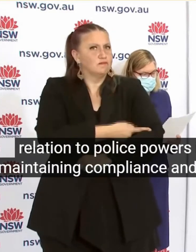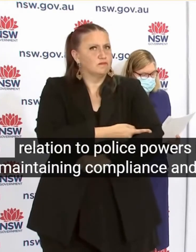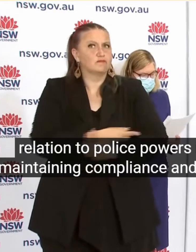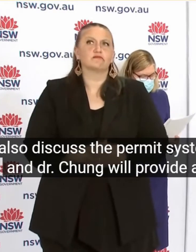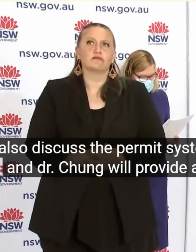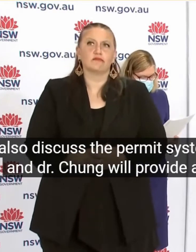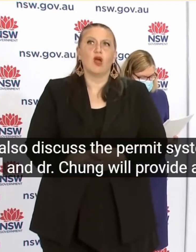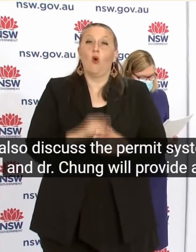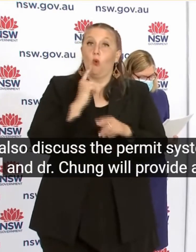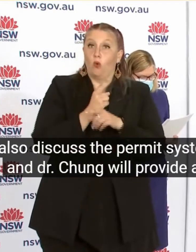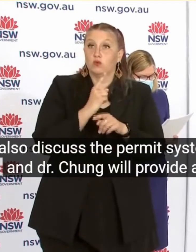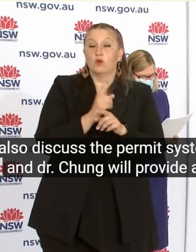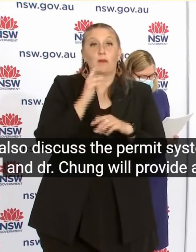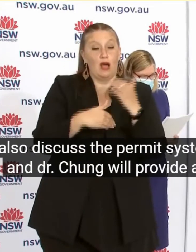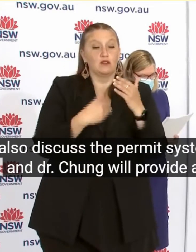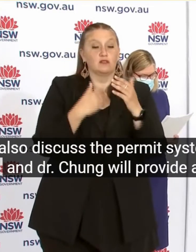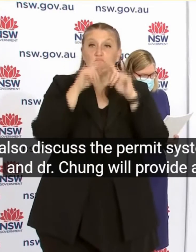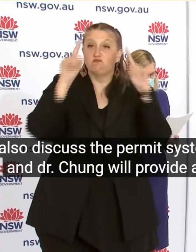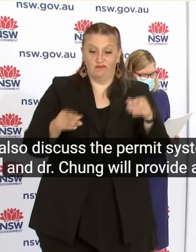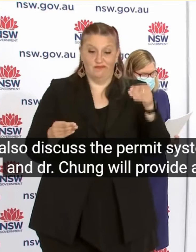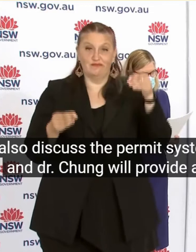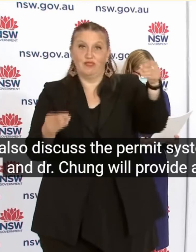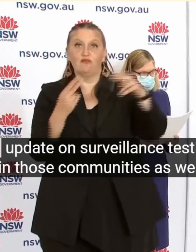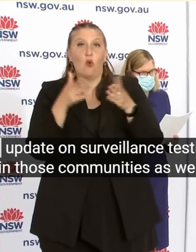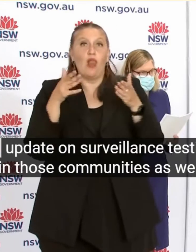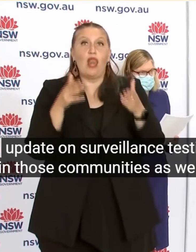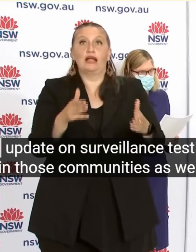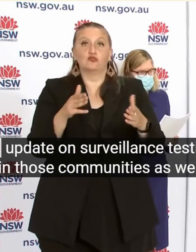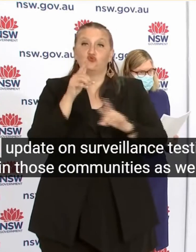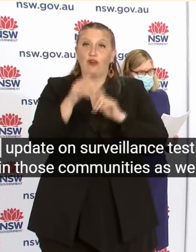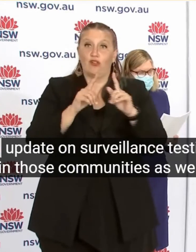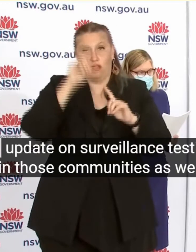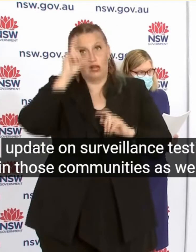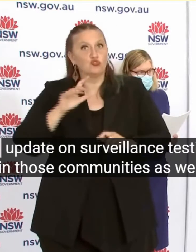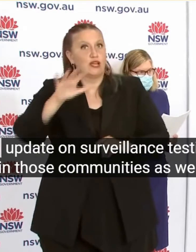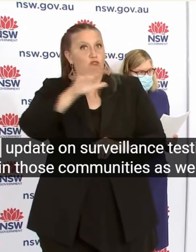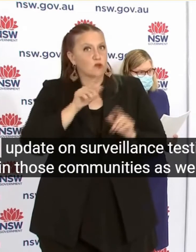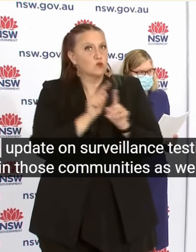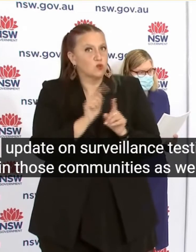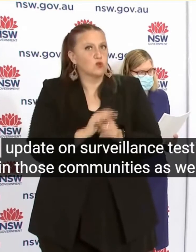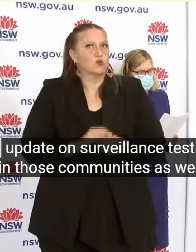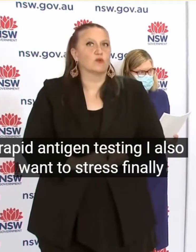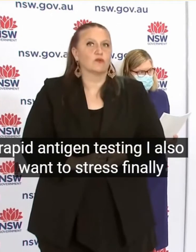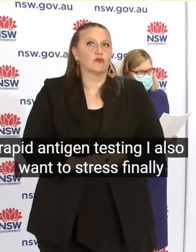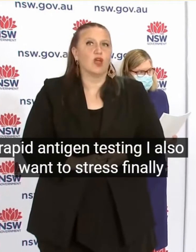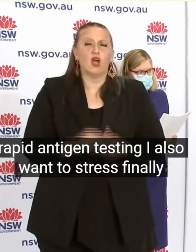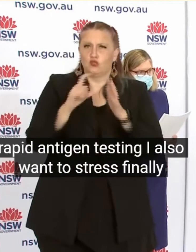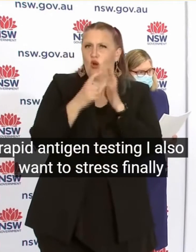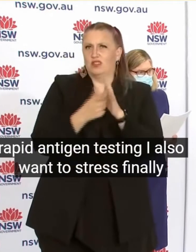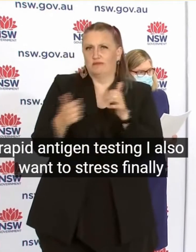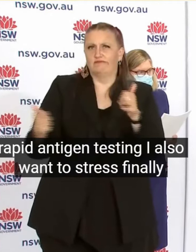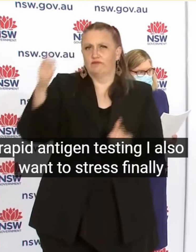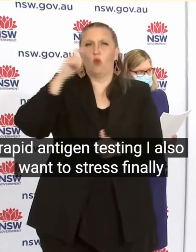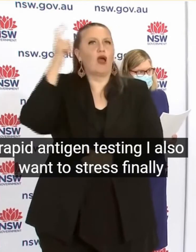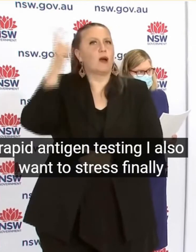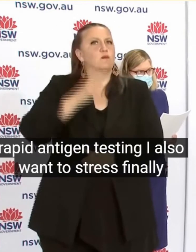provide an update On surveillance testing in those communities As well as rapid antigen testing I also want to stress finally That